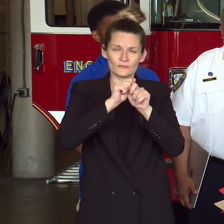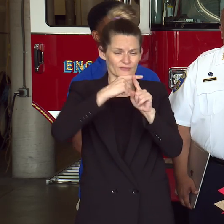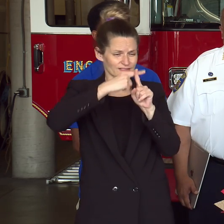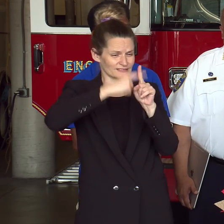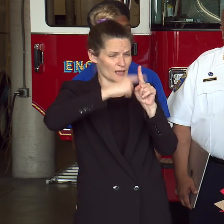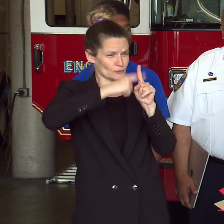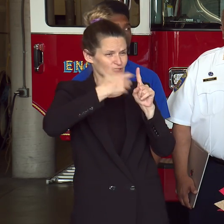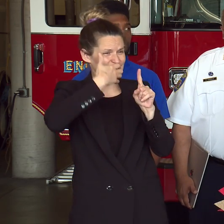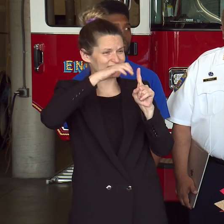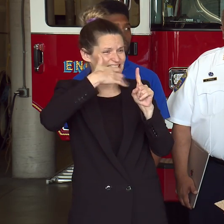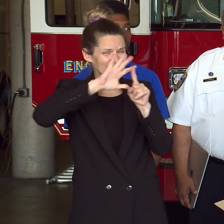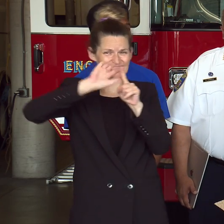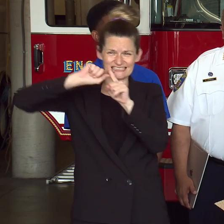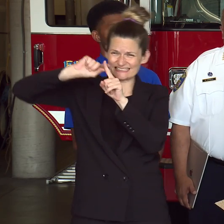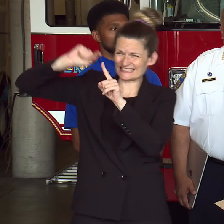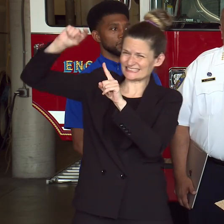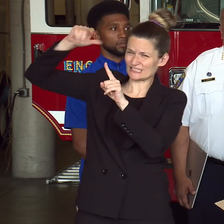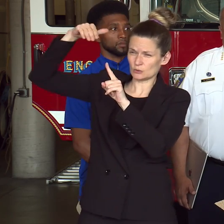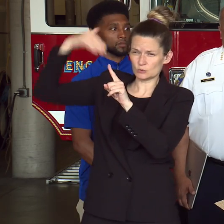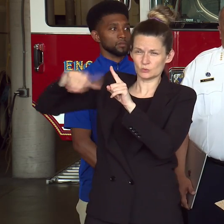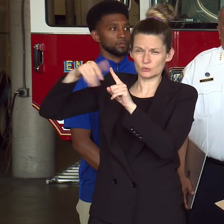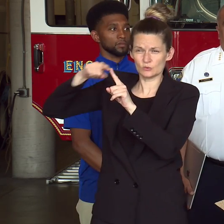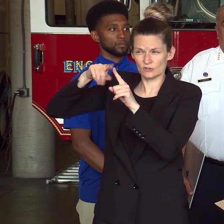can reach up to 2,000 degrees.